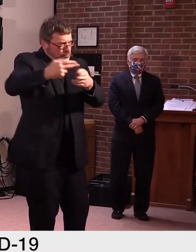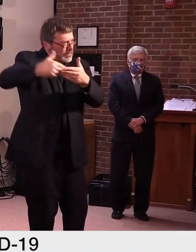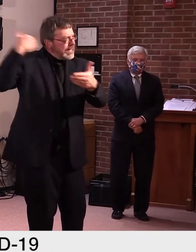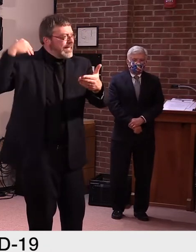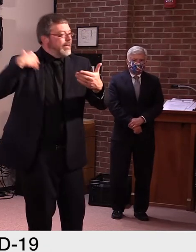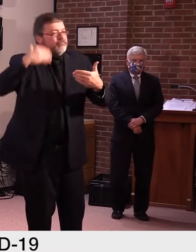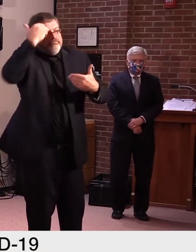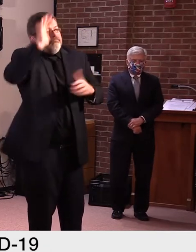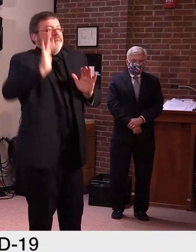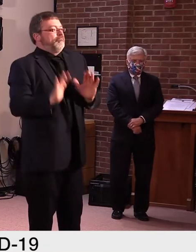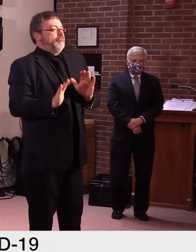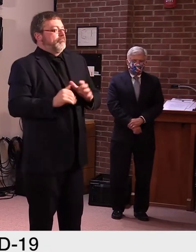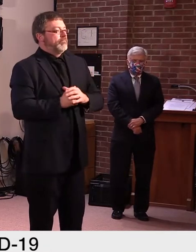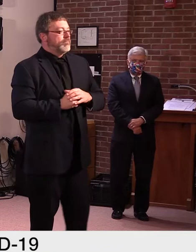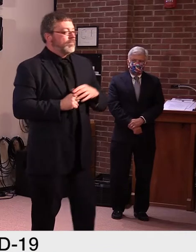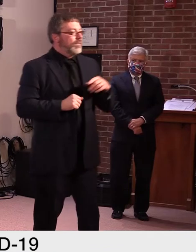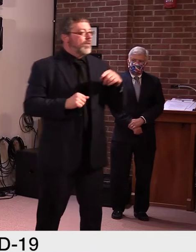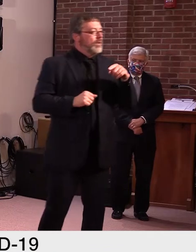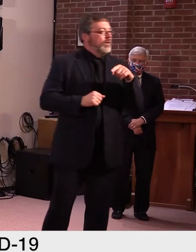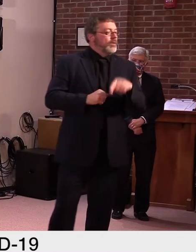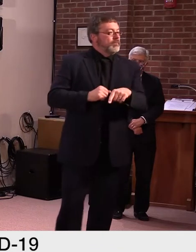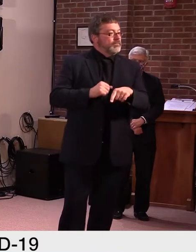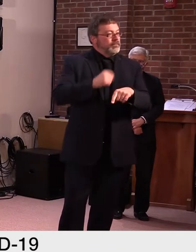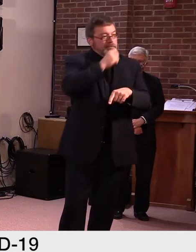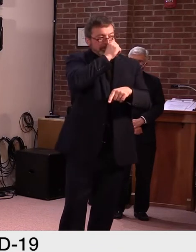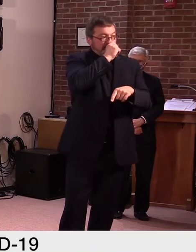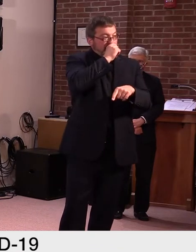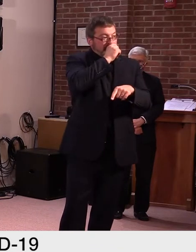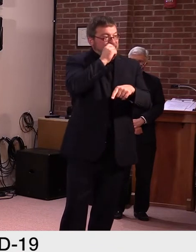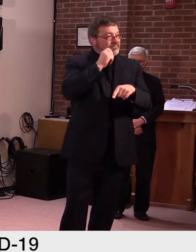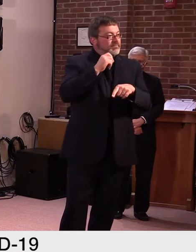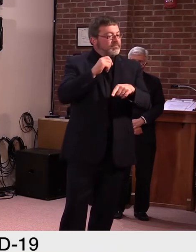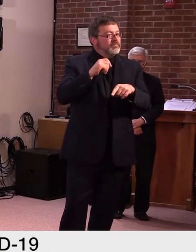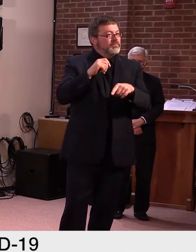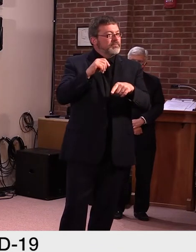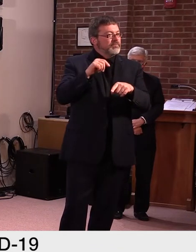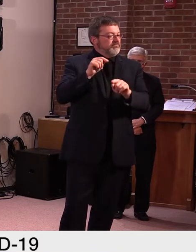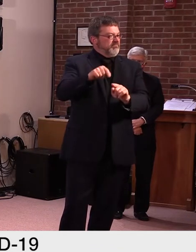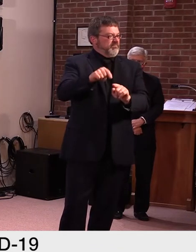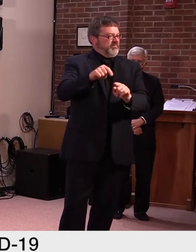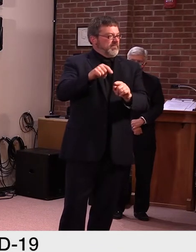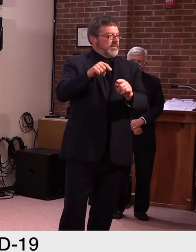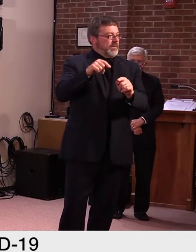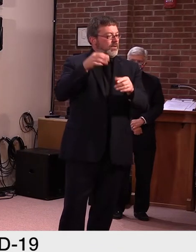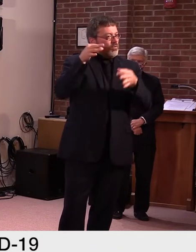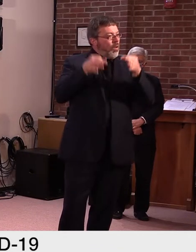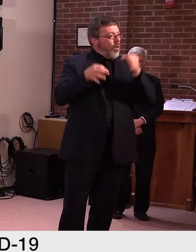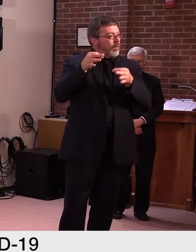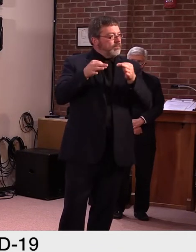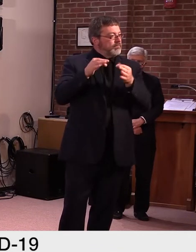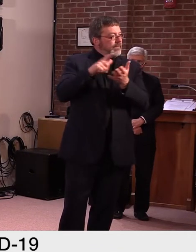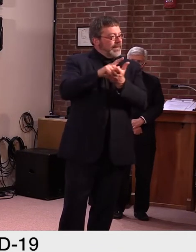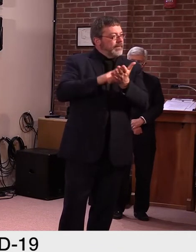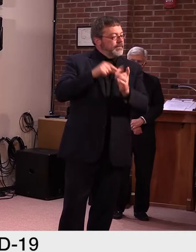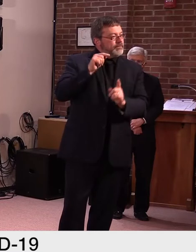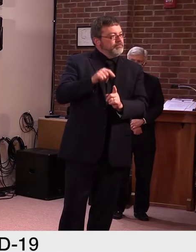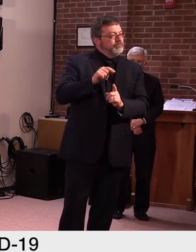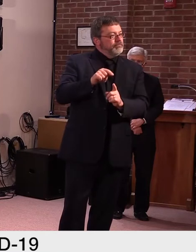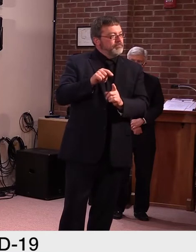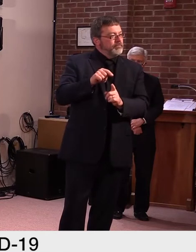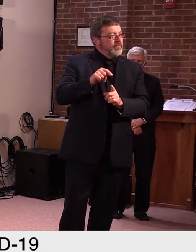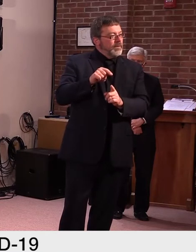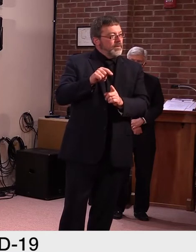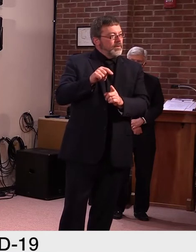Getting back to my original question, Governor, when might you lift that policy and not leave it up to maybe the commissioner?